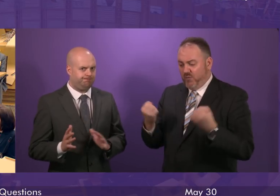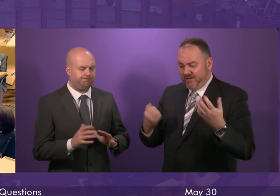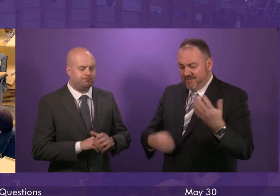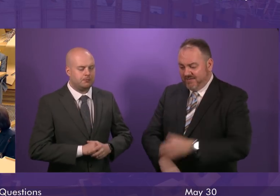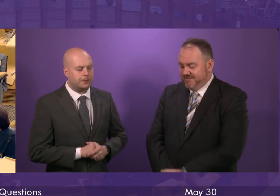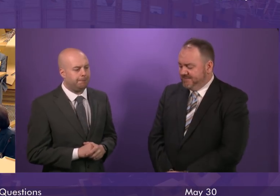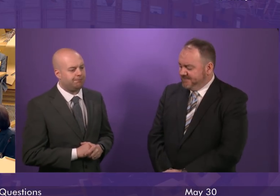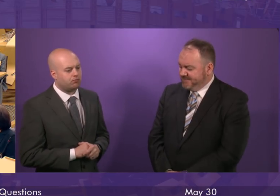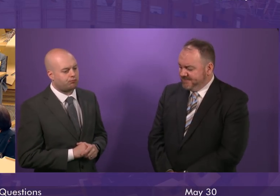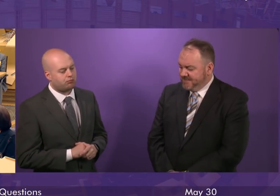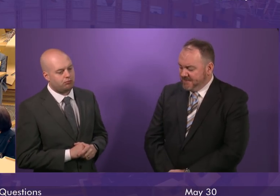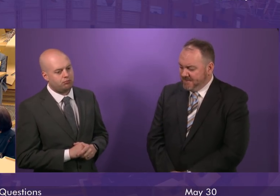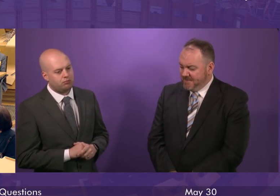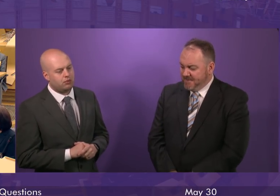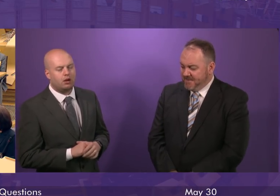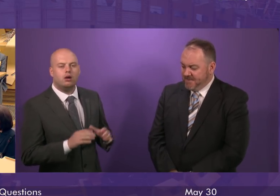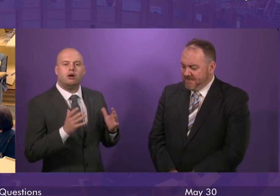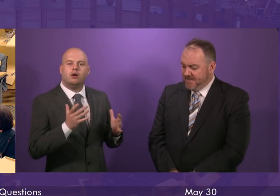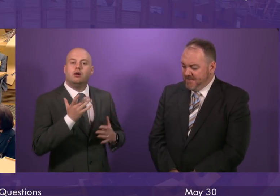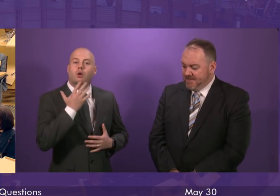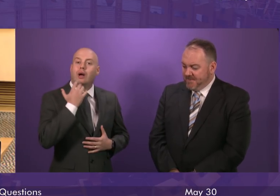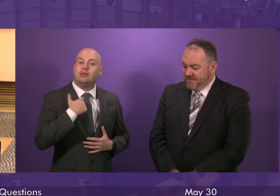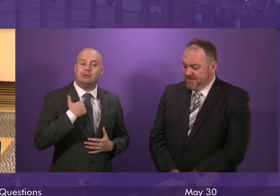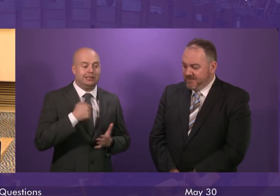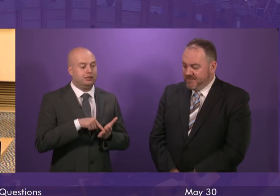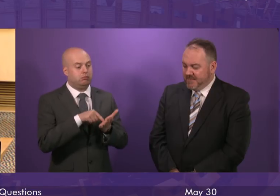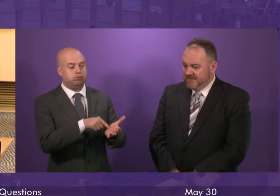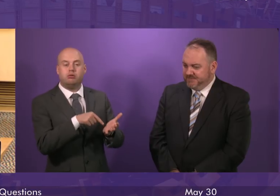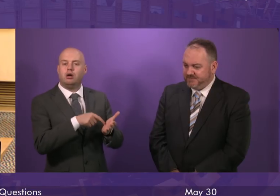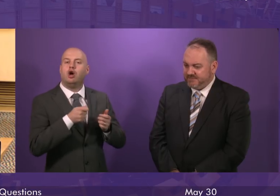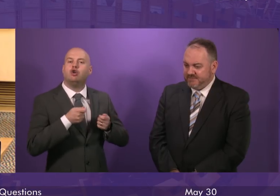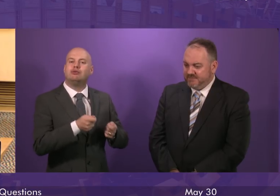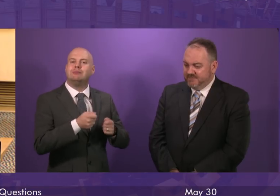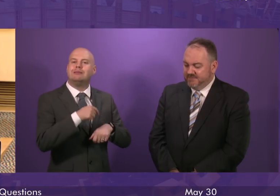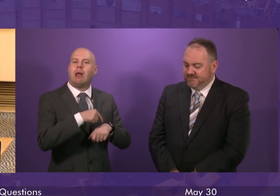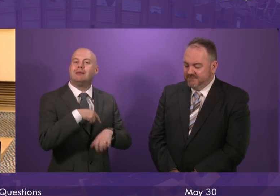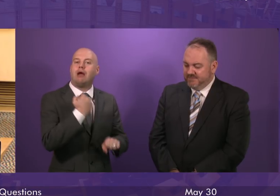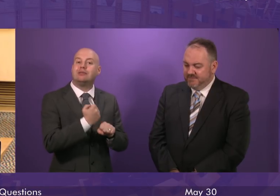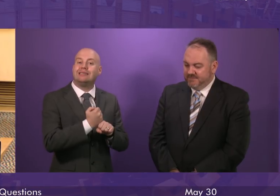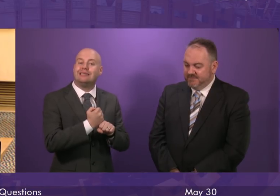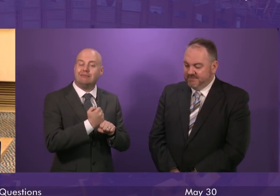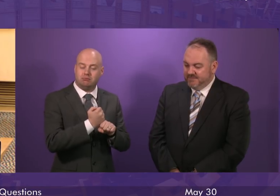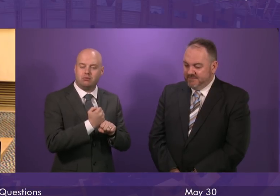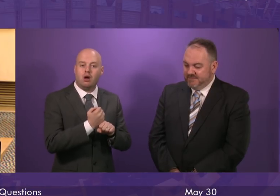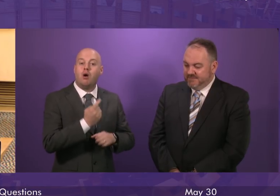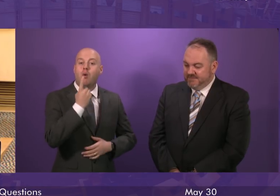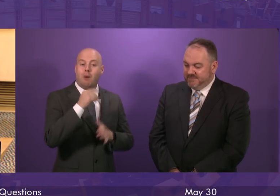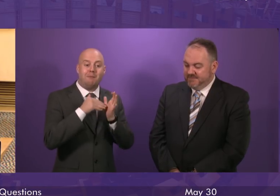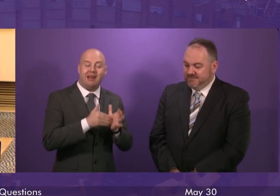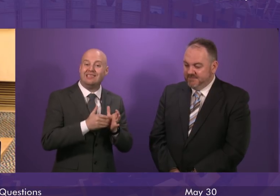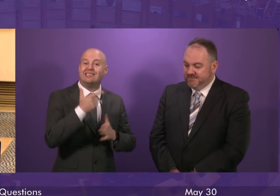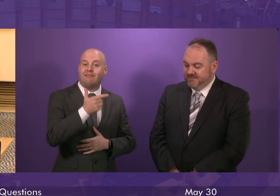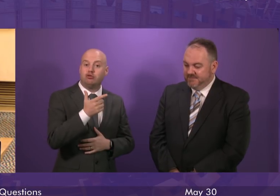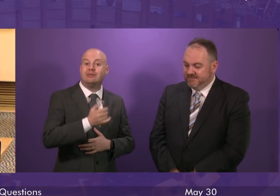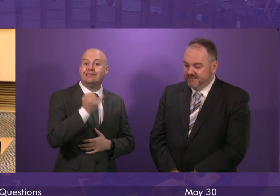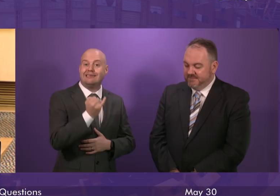since we introduced the treatment time guarantee, 1,767,000